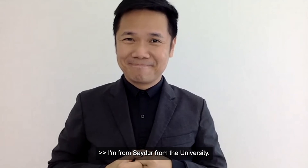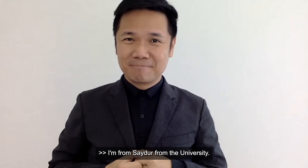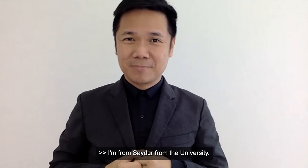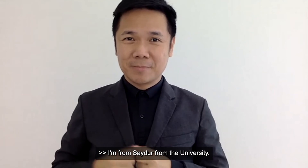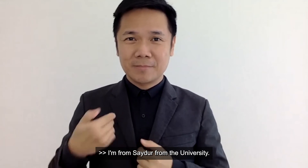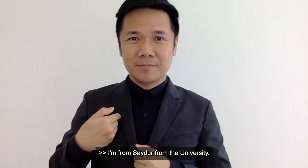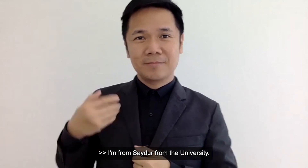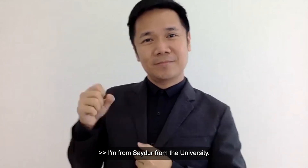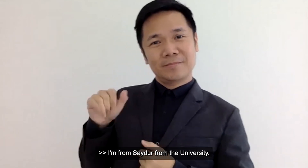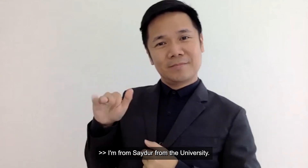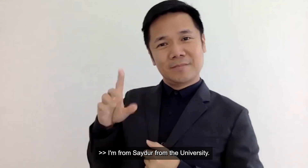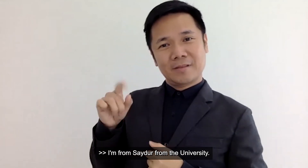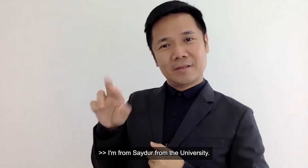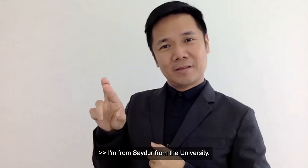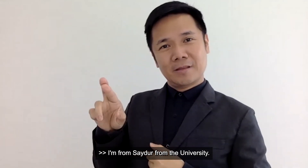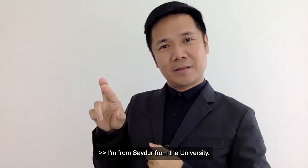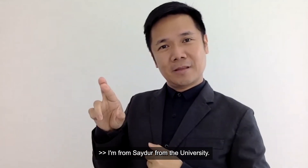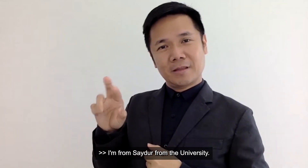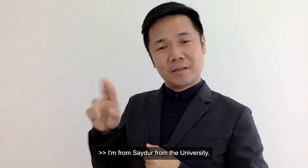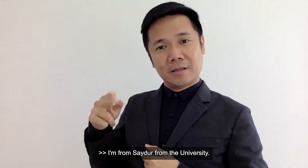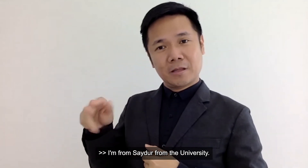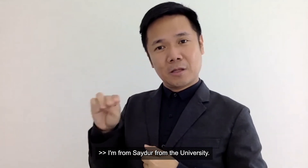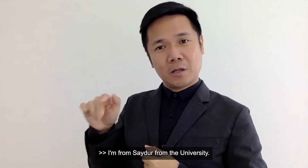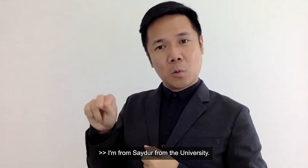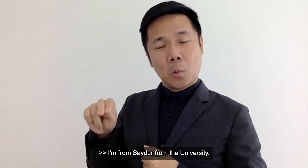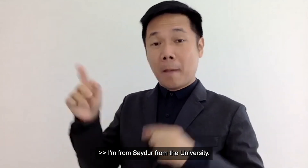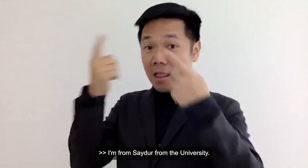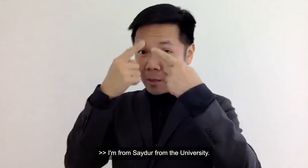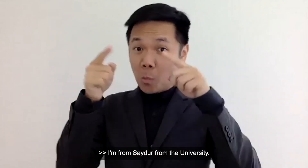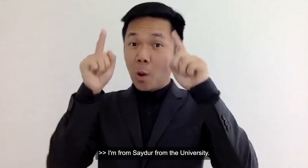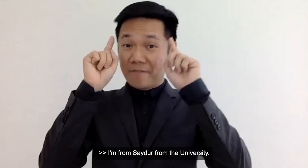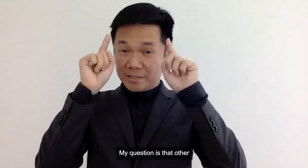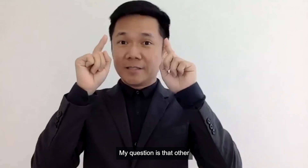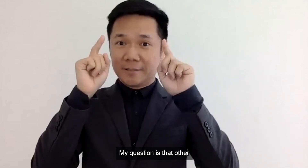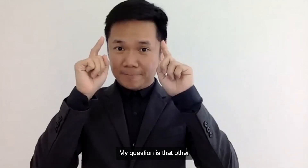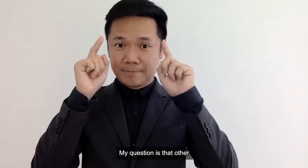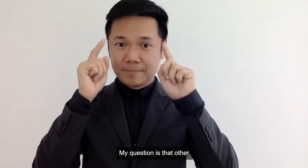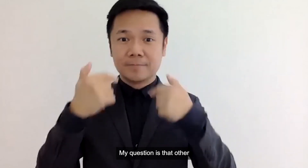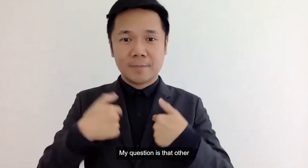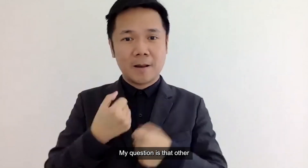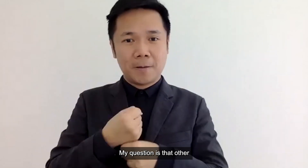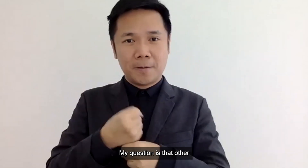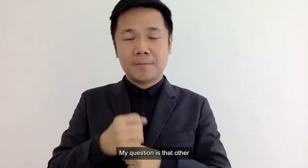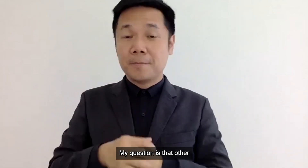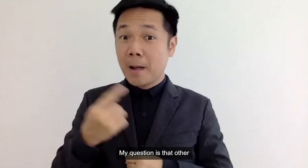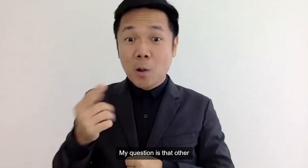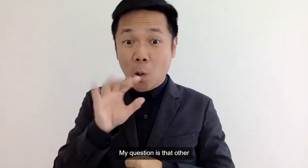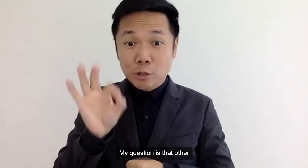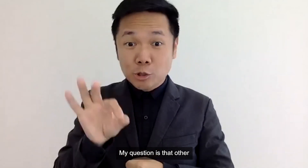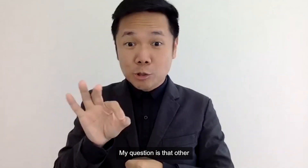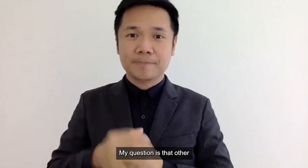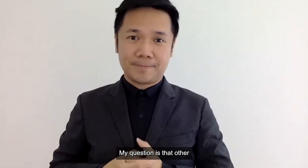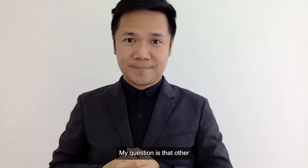saido raiman from kumila university a recent graduate um my question is that um